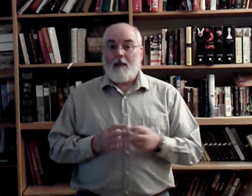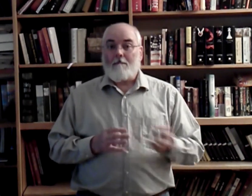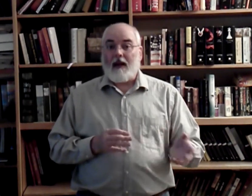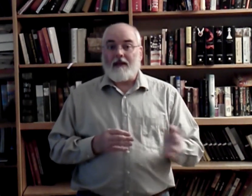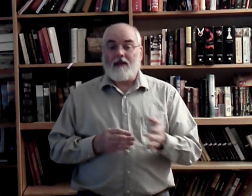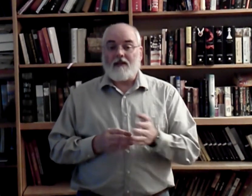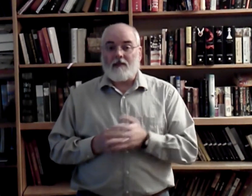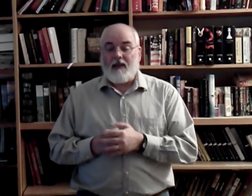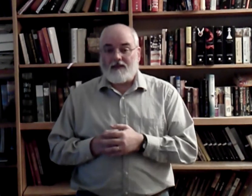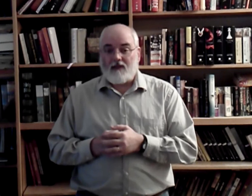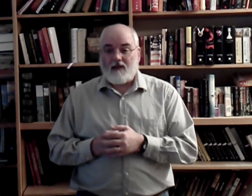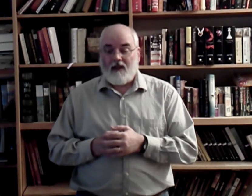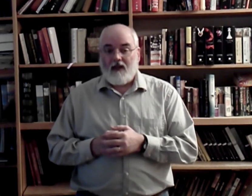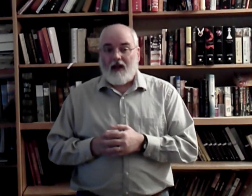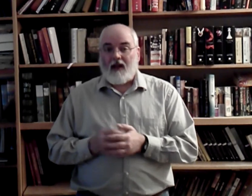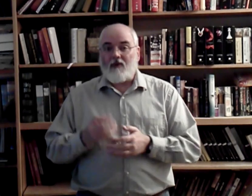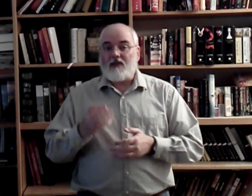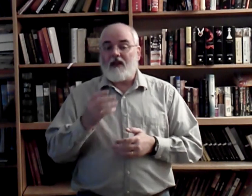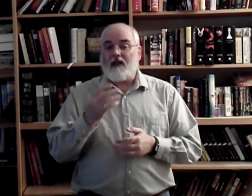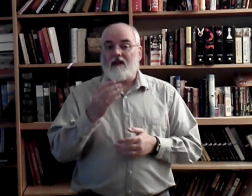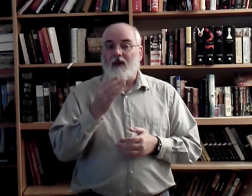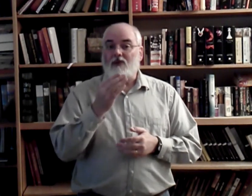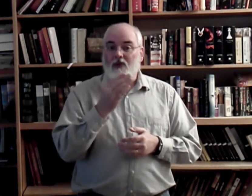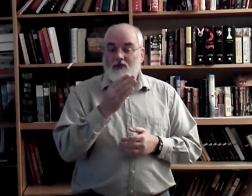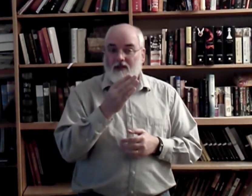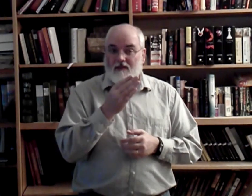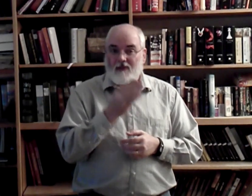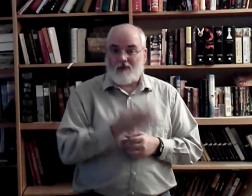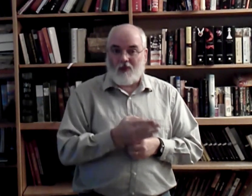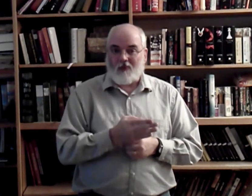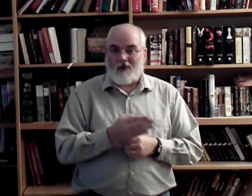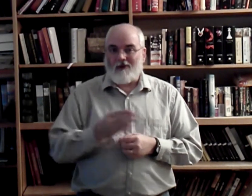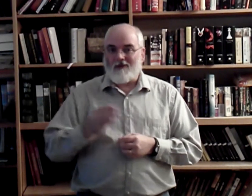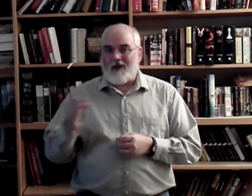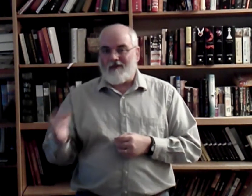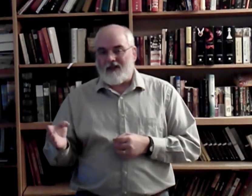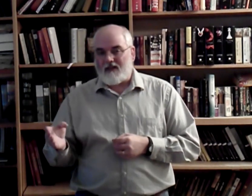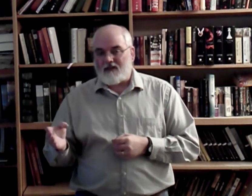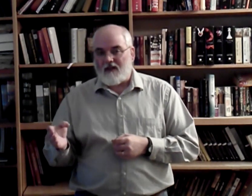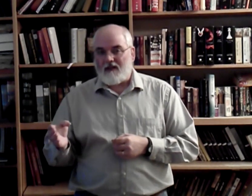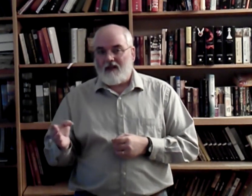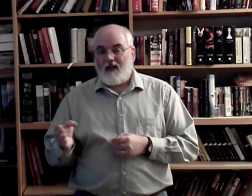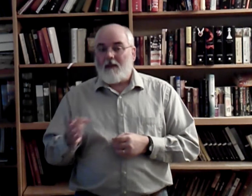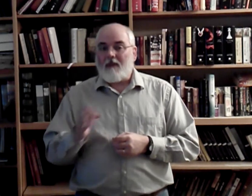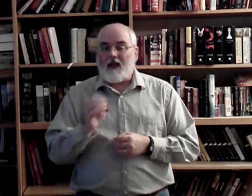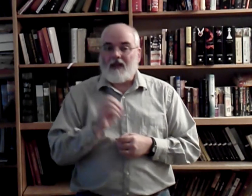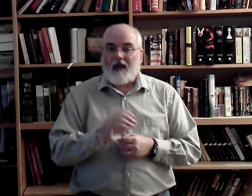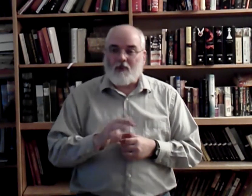By the end of the semester, I was losing one word for every ten sung, because I had